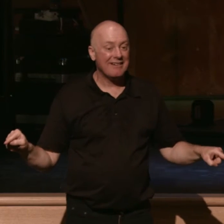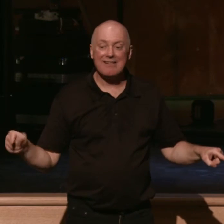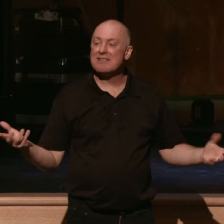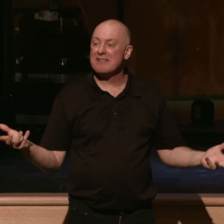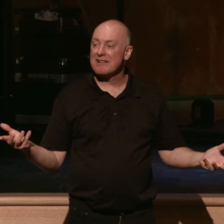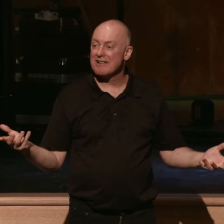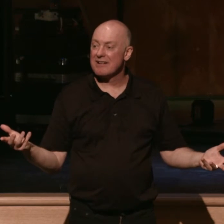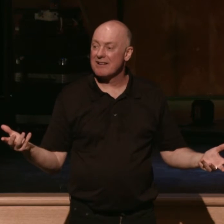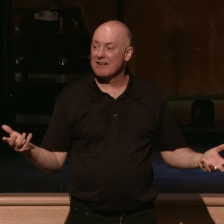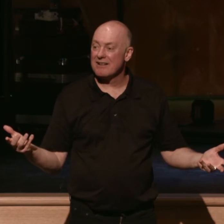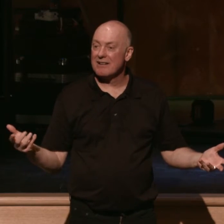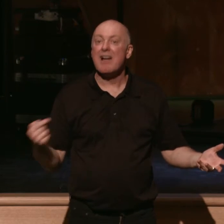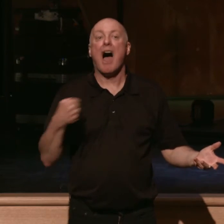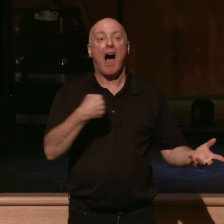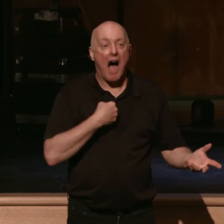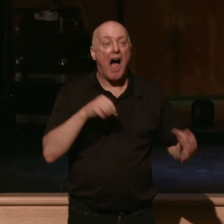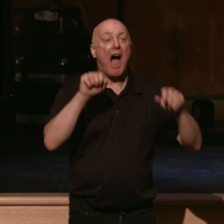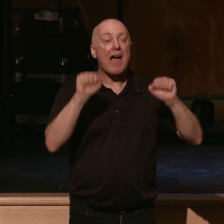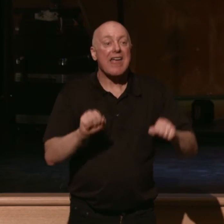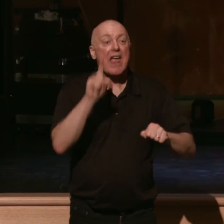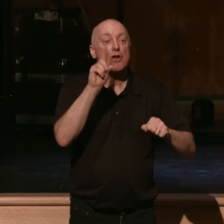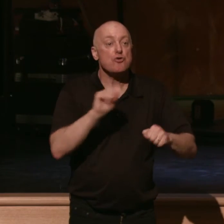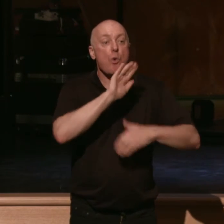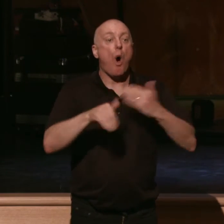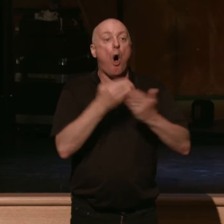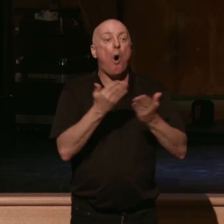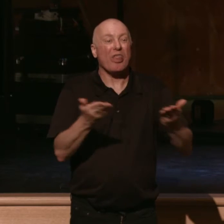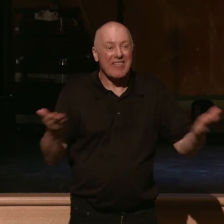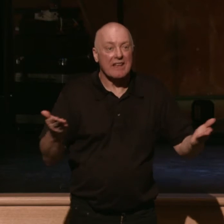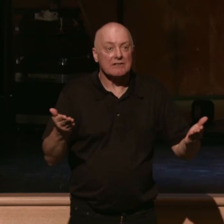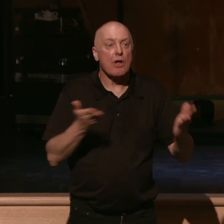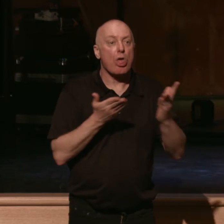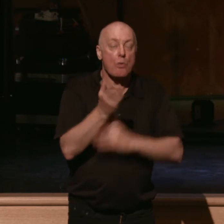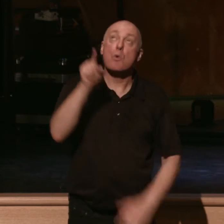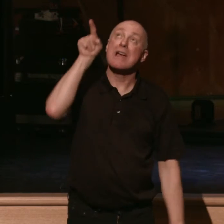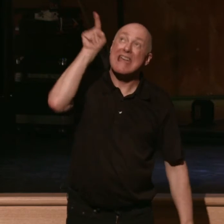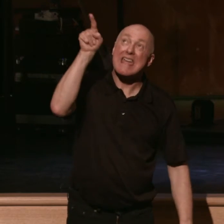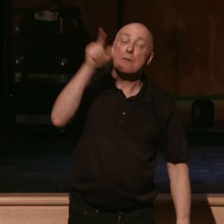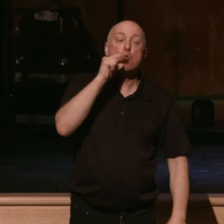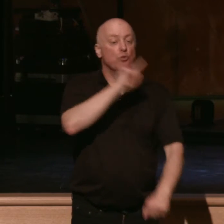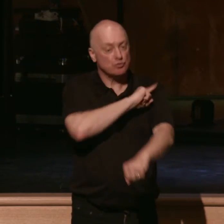I can do all things through him who strengthens me.